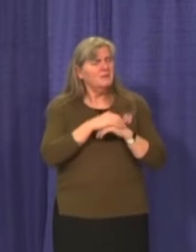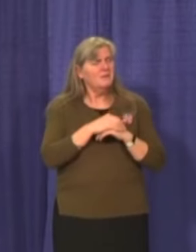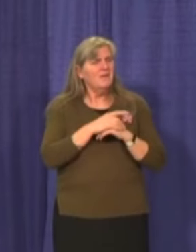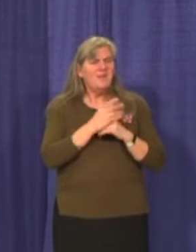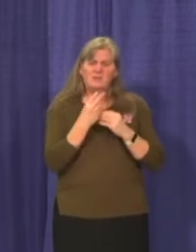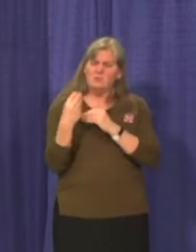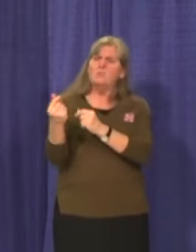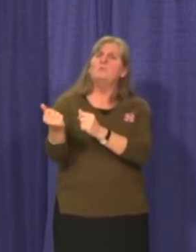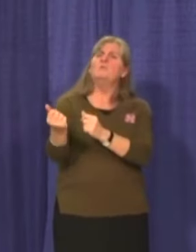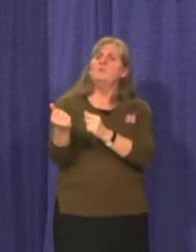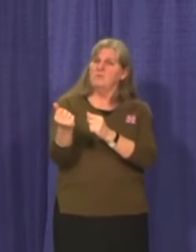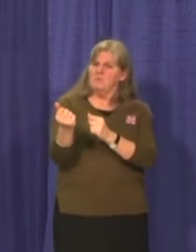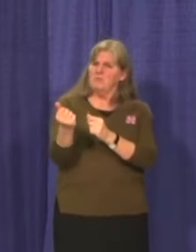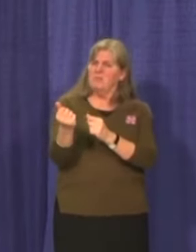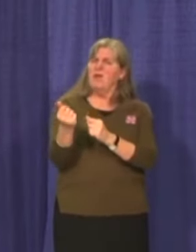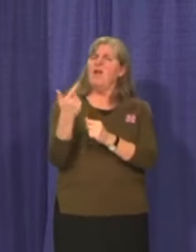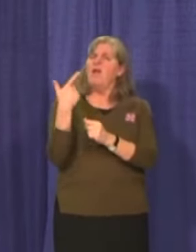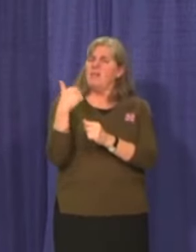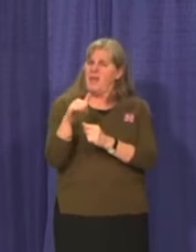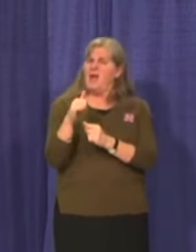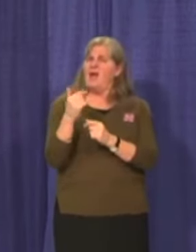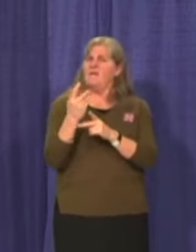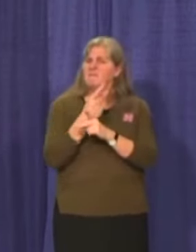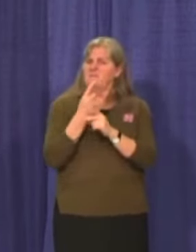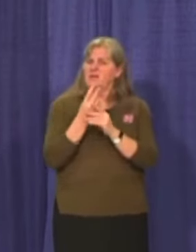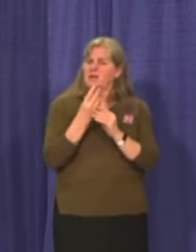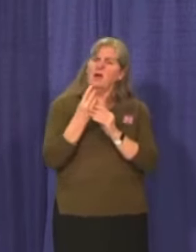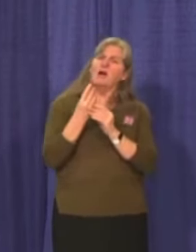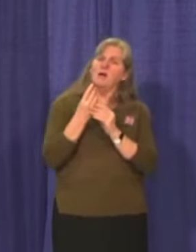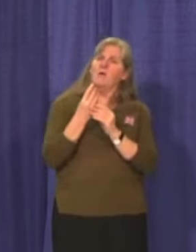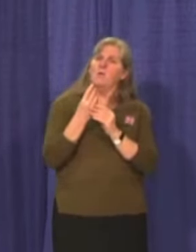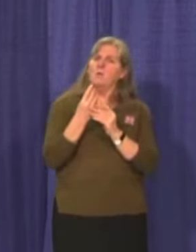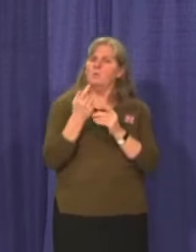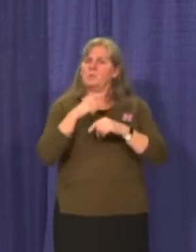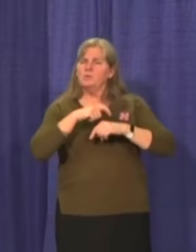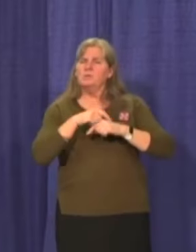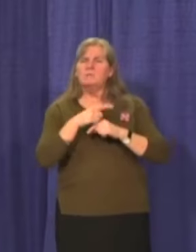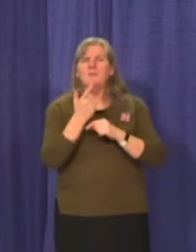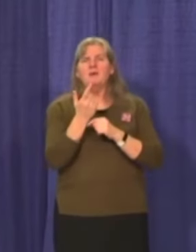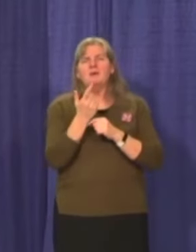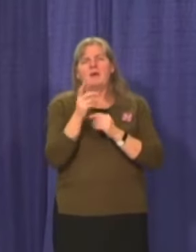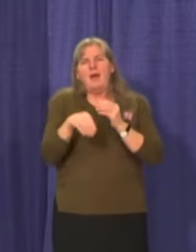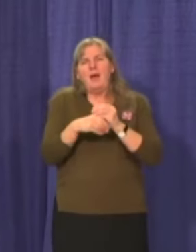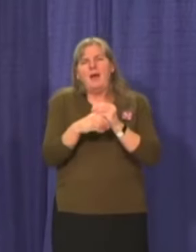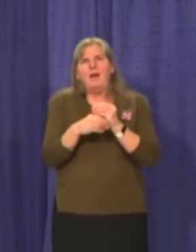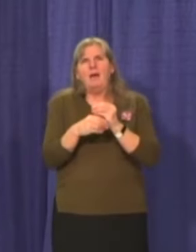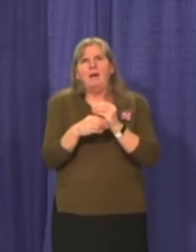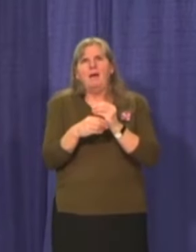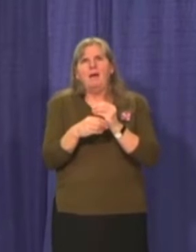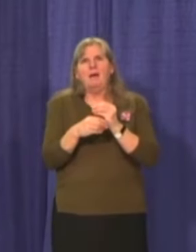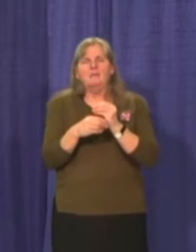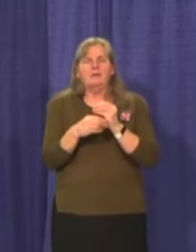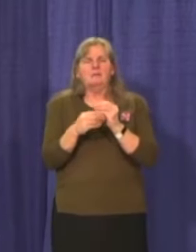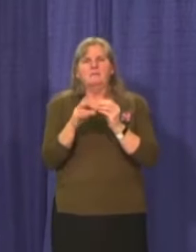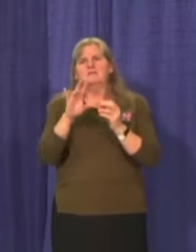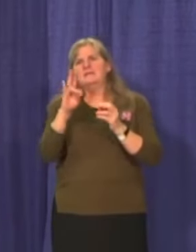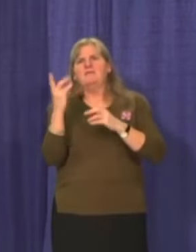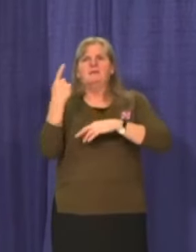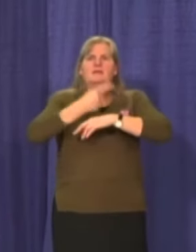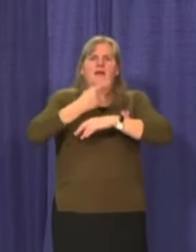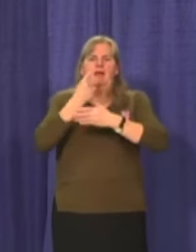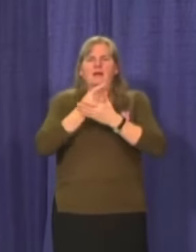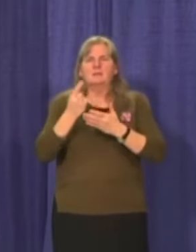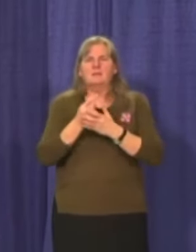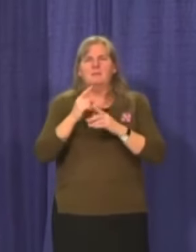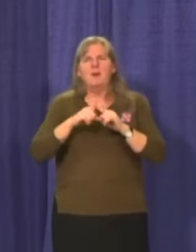part of the overall design in time. So yeah, you can add a day, but of course, you know, it's not that there's one